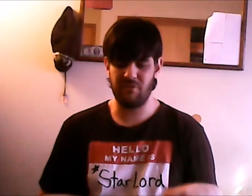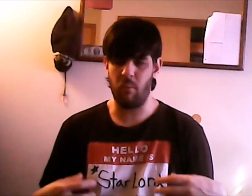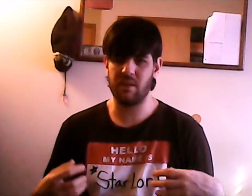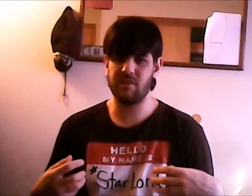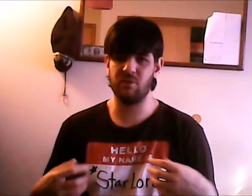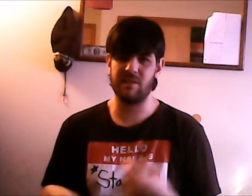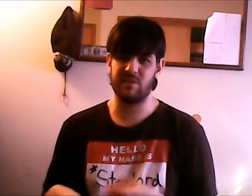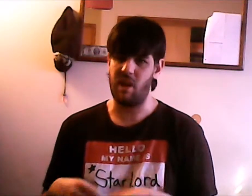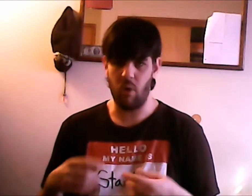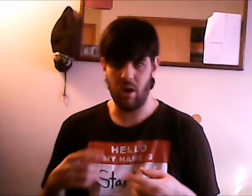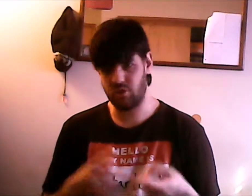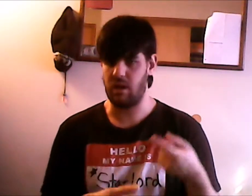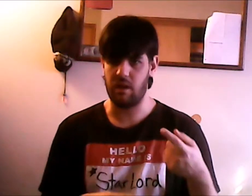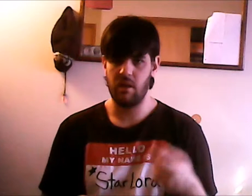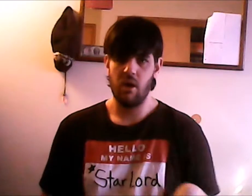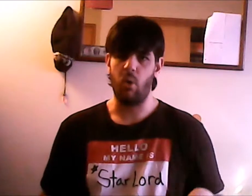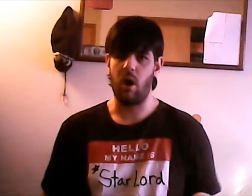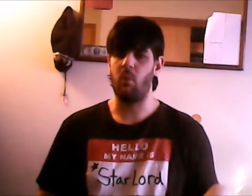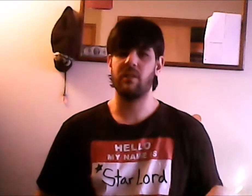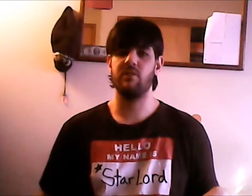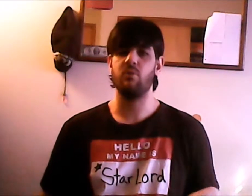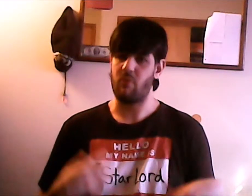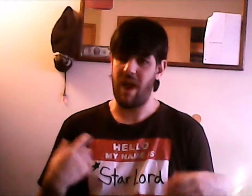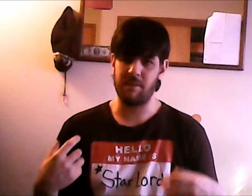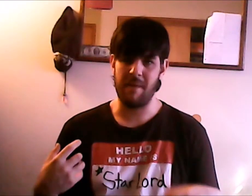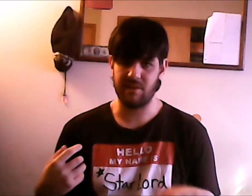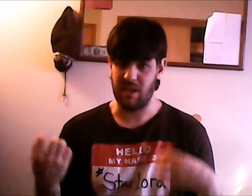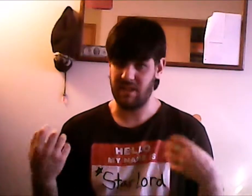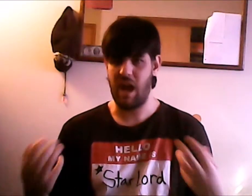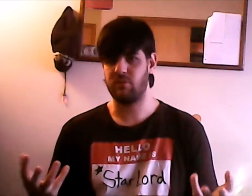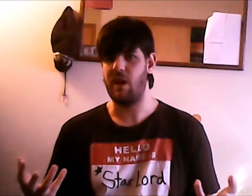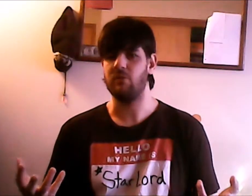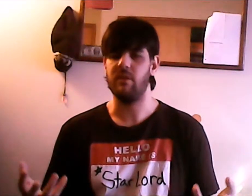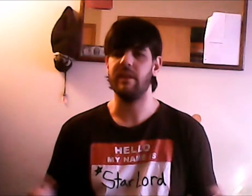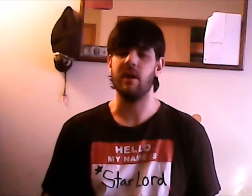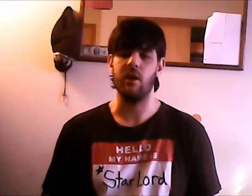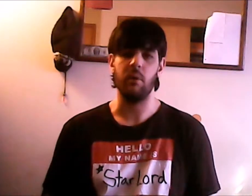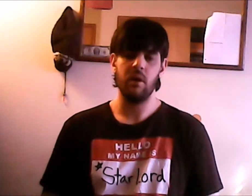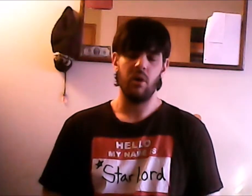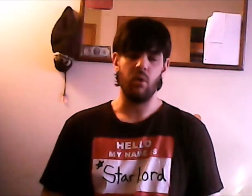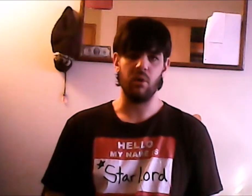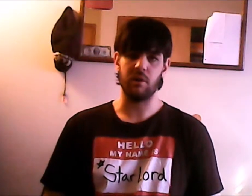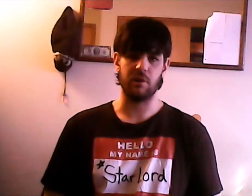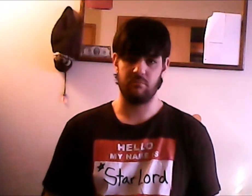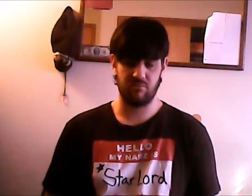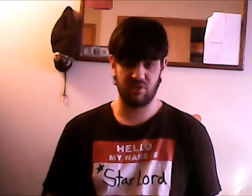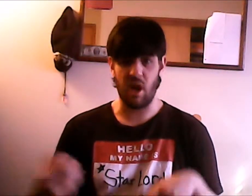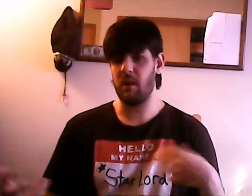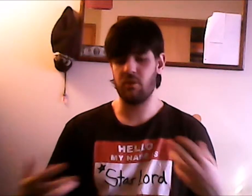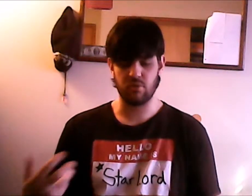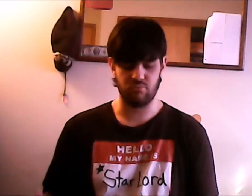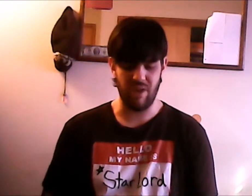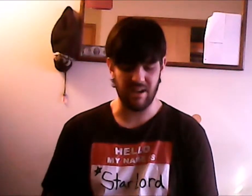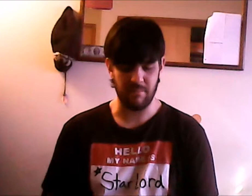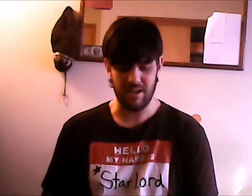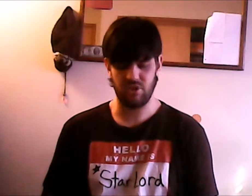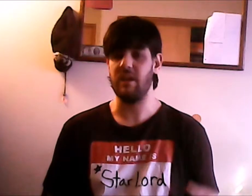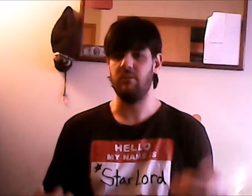if I wanted to do let's say a one-shot or I wanted to do a random ass like countdown video or some other random ass shit